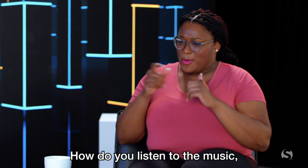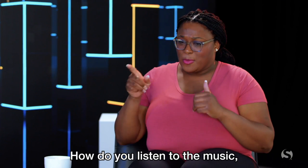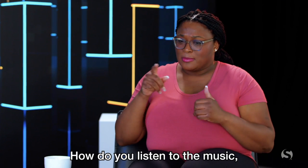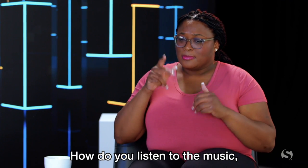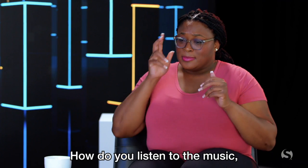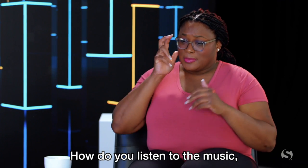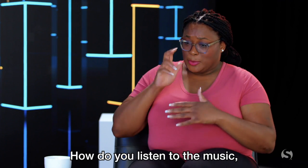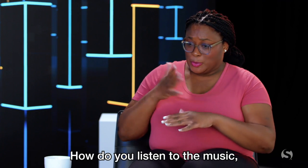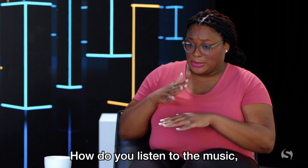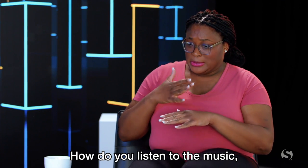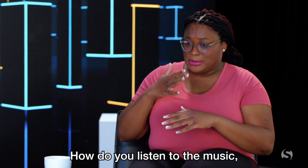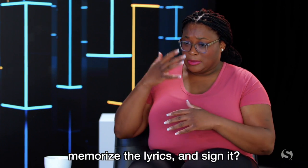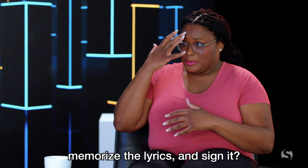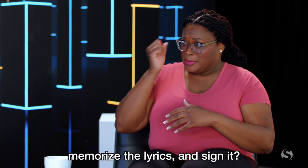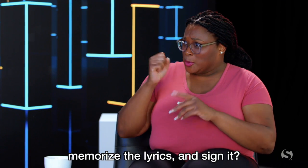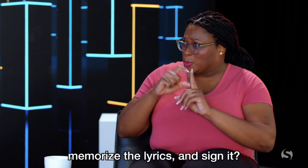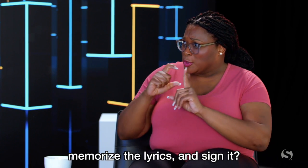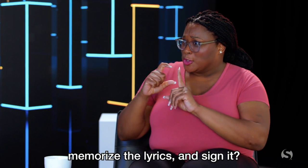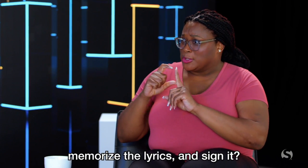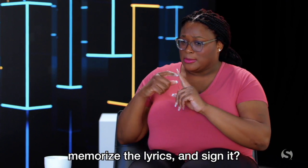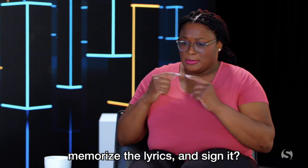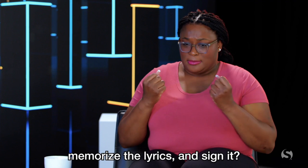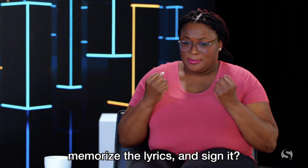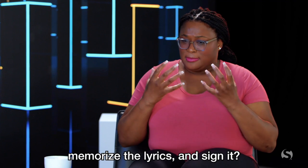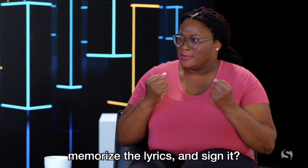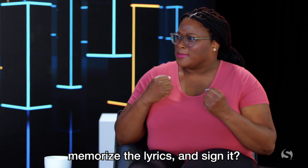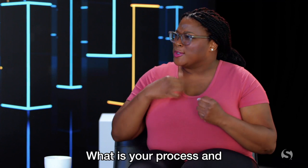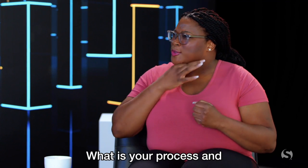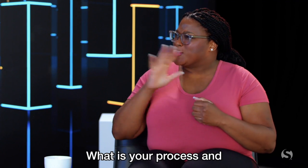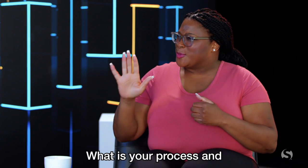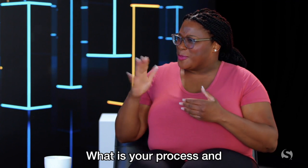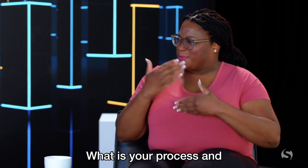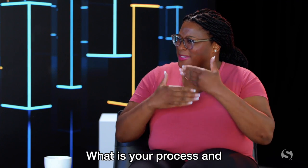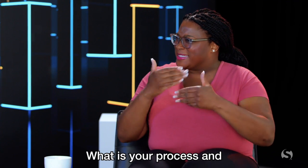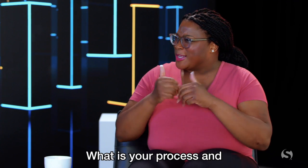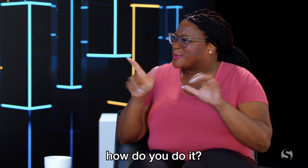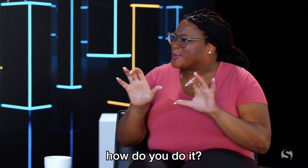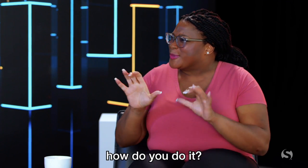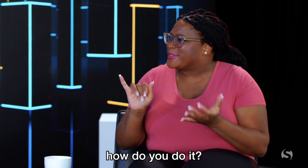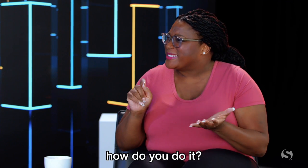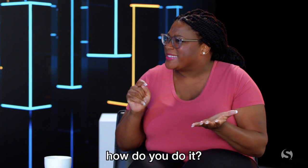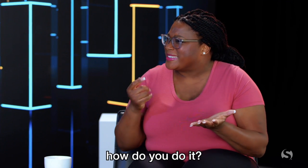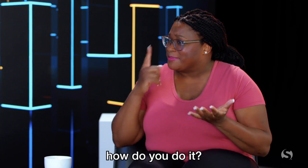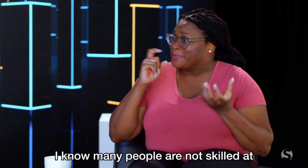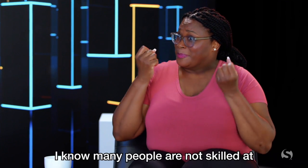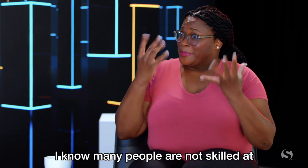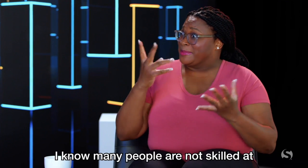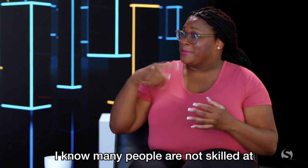listen to the music, memorize the lyrics, and sign it? What is your process, and how do you do it? I know many people are